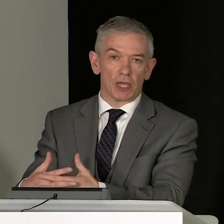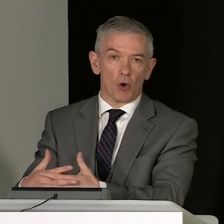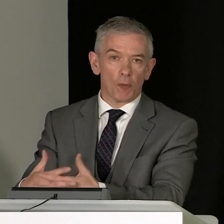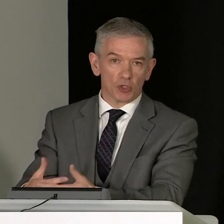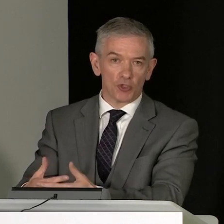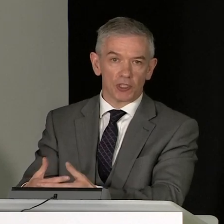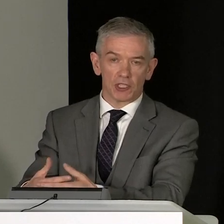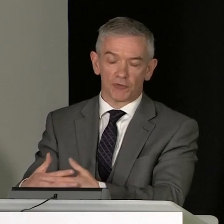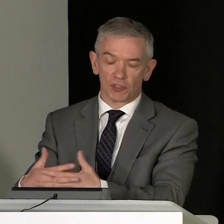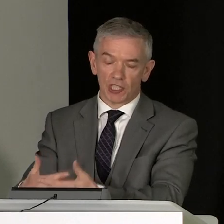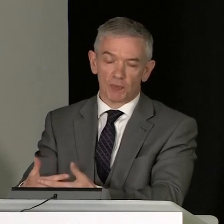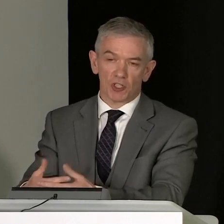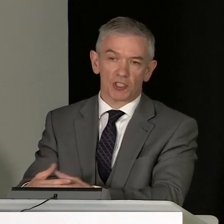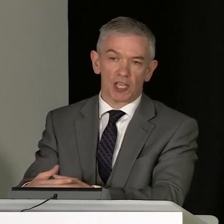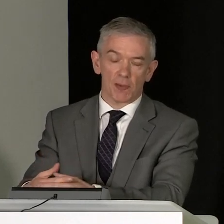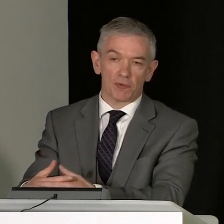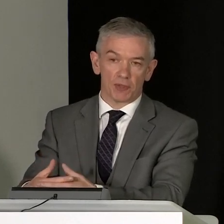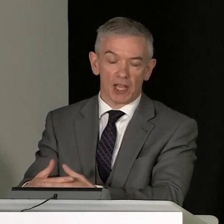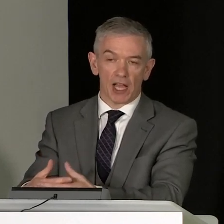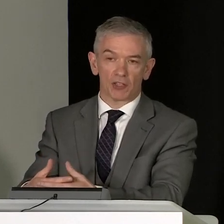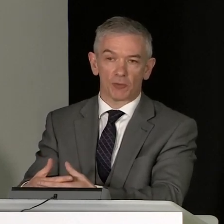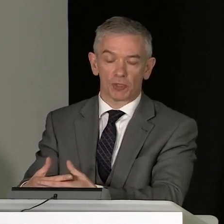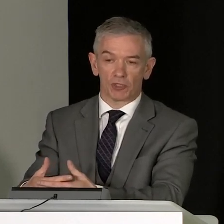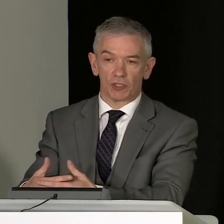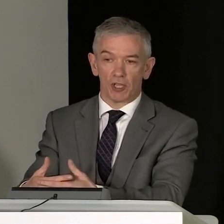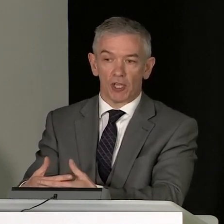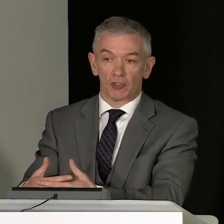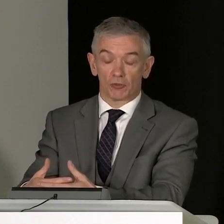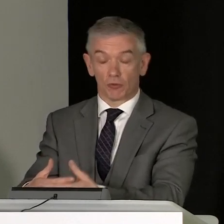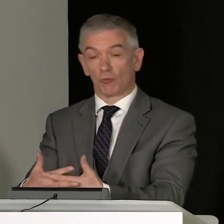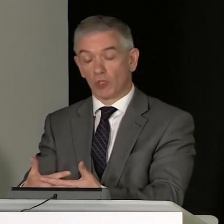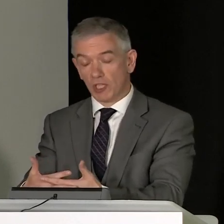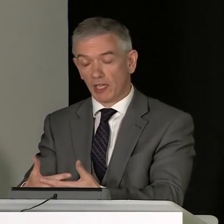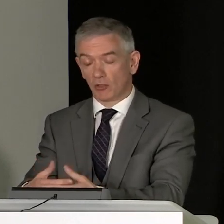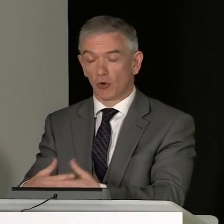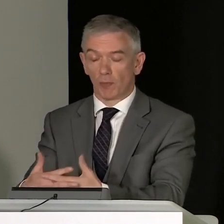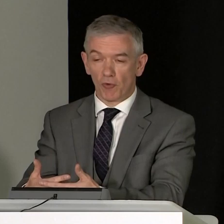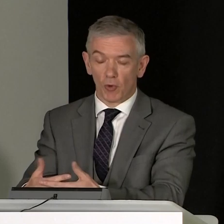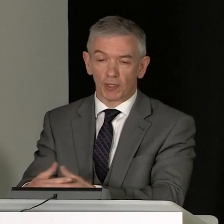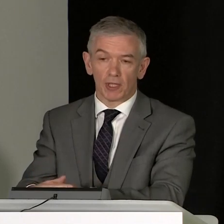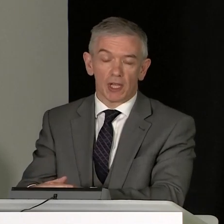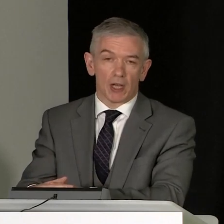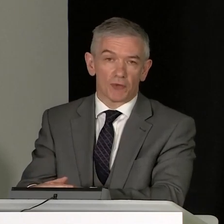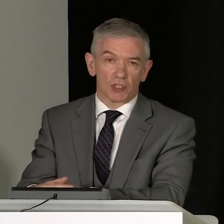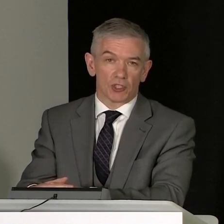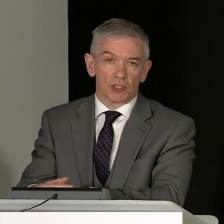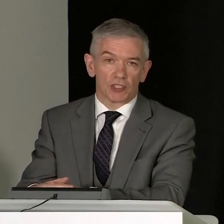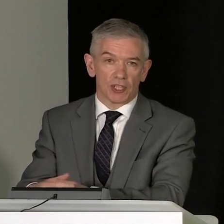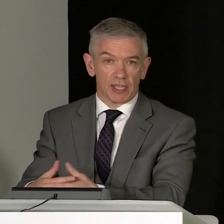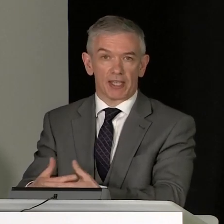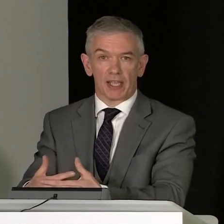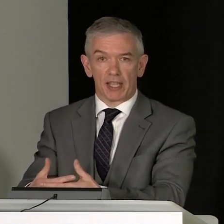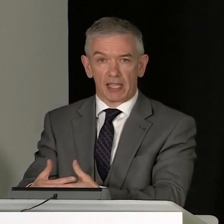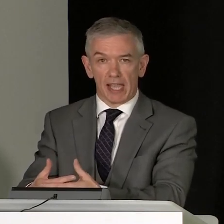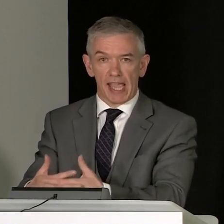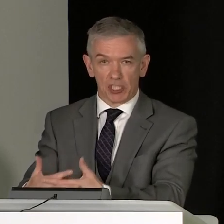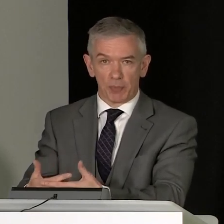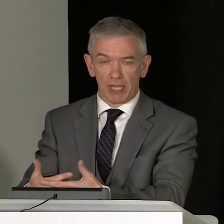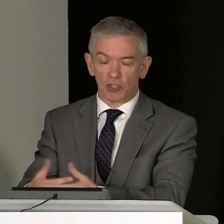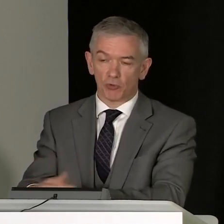of opportunities for transmission to happen for that R number to once again go above one and for us to go into that